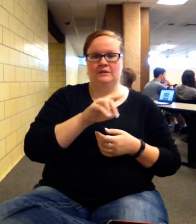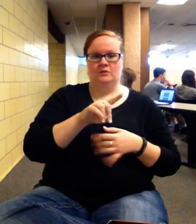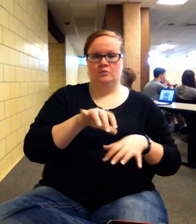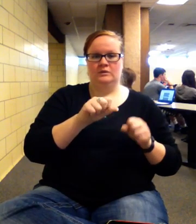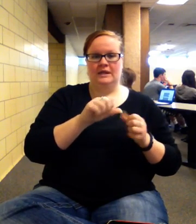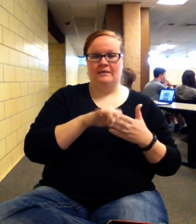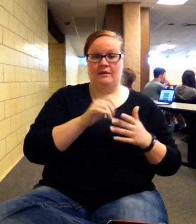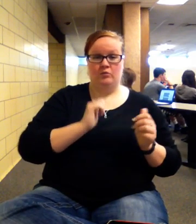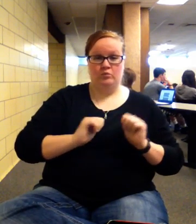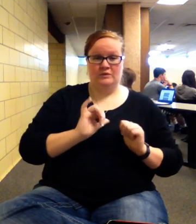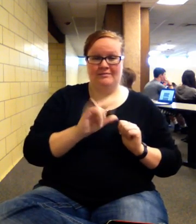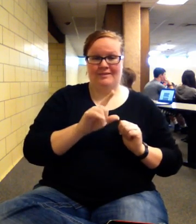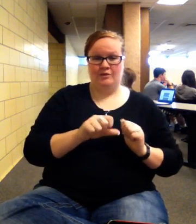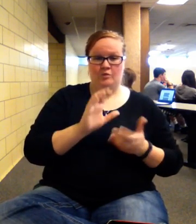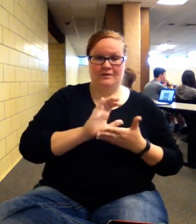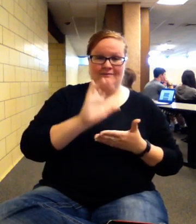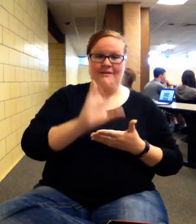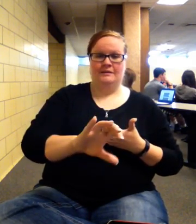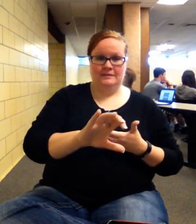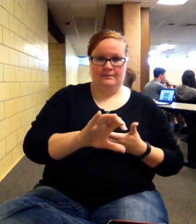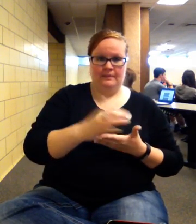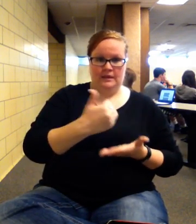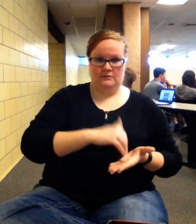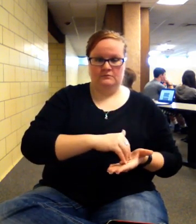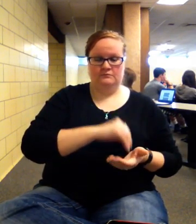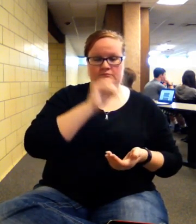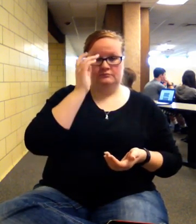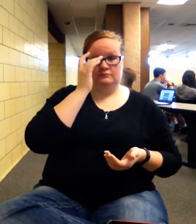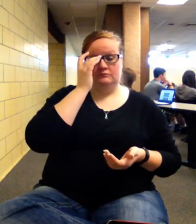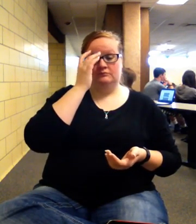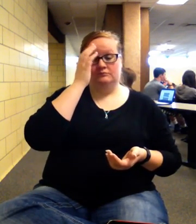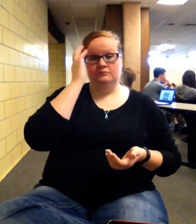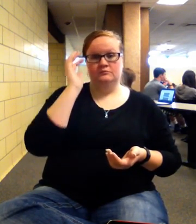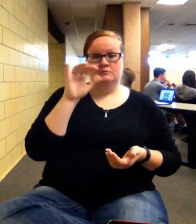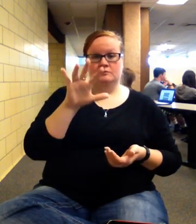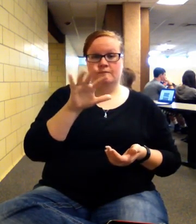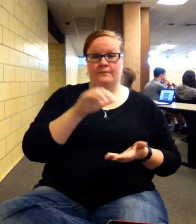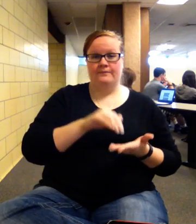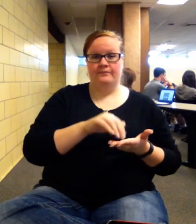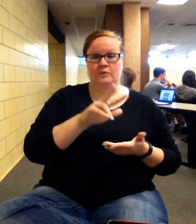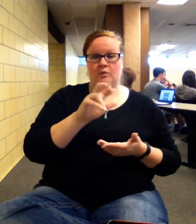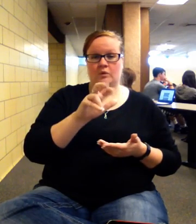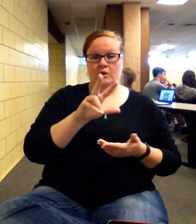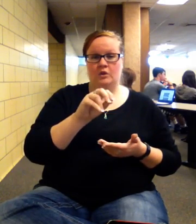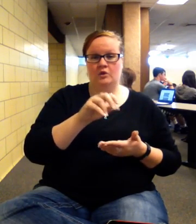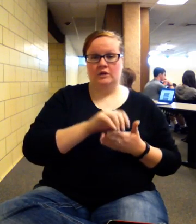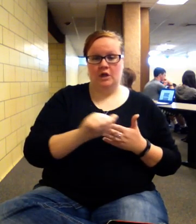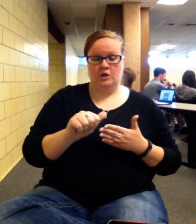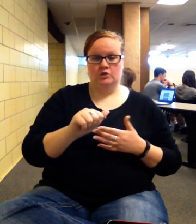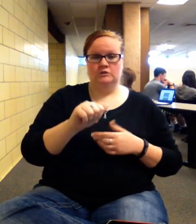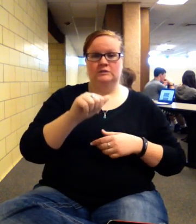pretend like you're reinvesting those. So the $5,330 at time period one,